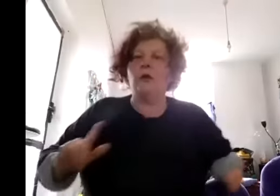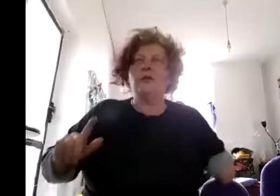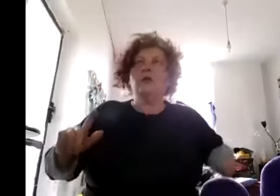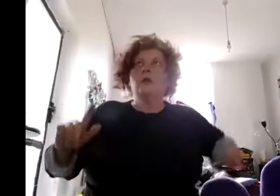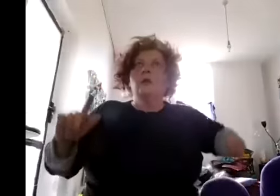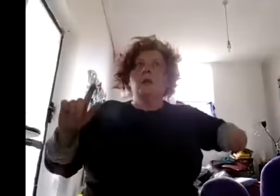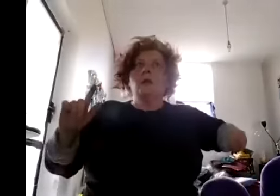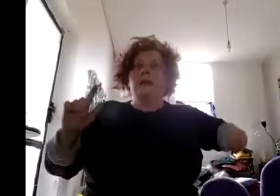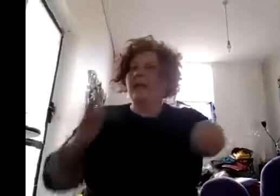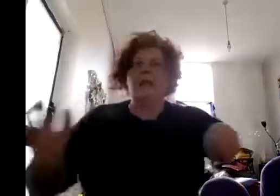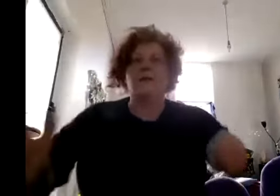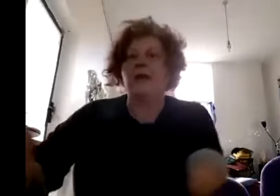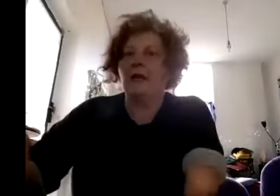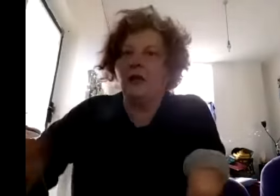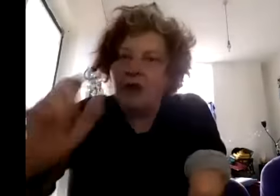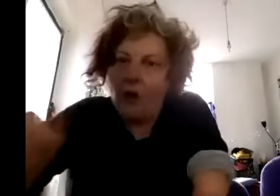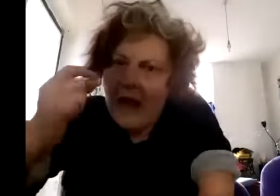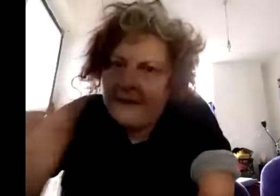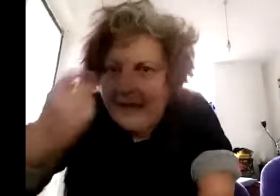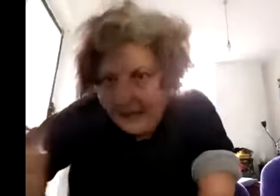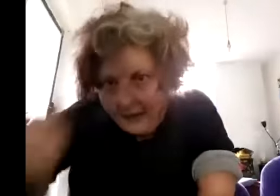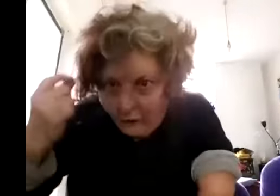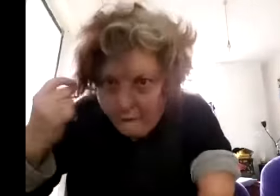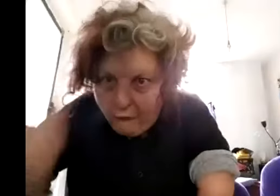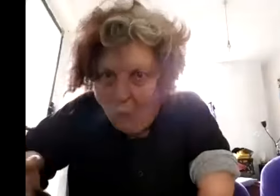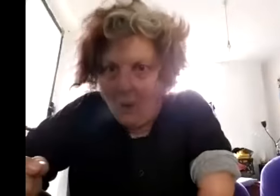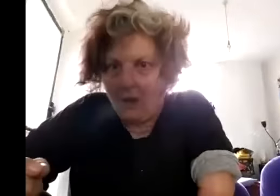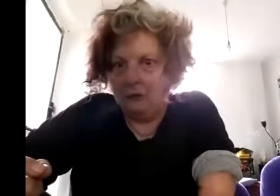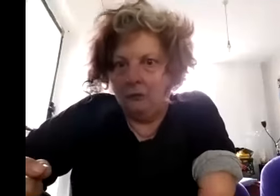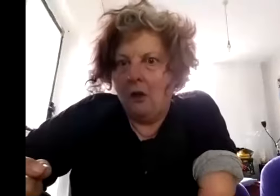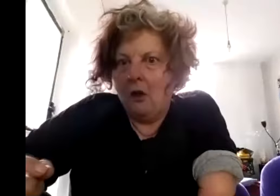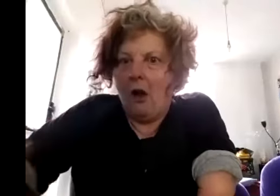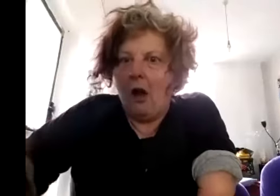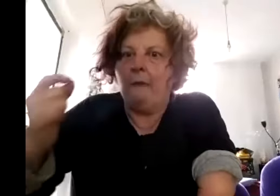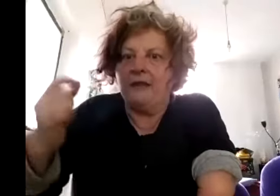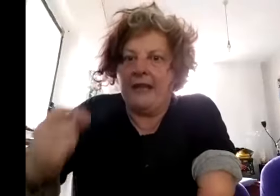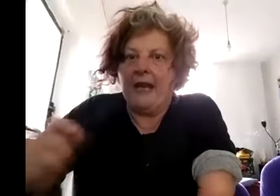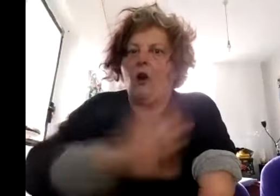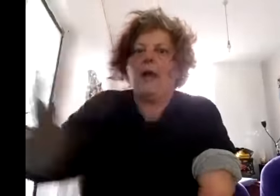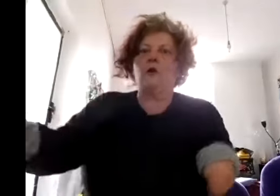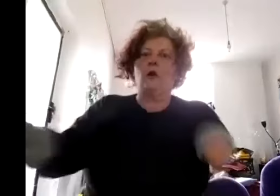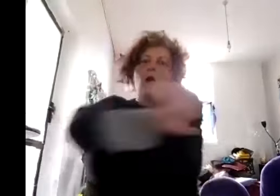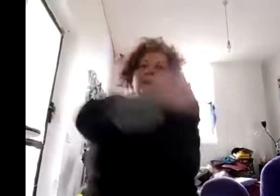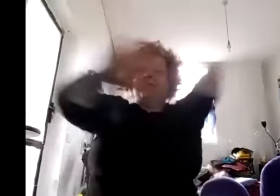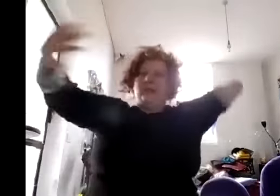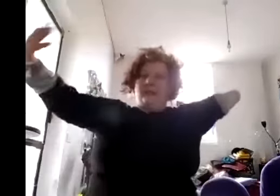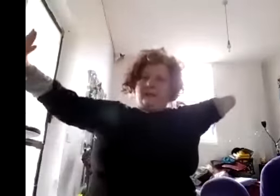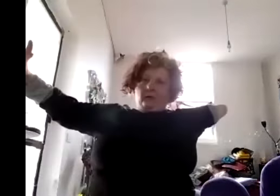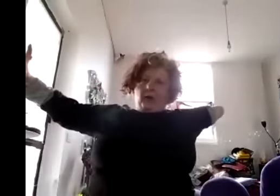get out of there and so at the age of four i was saying i am not like these i am